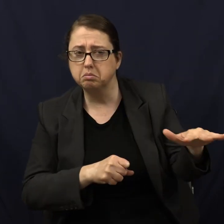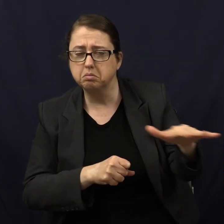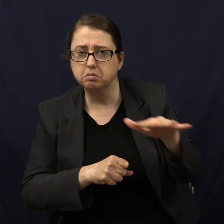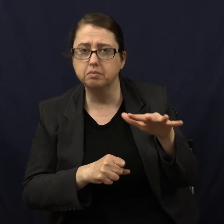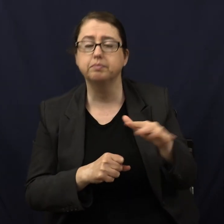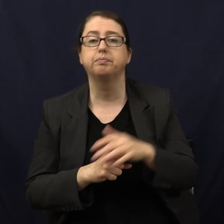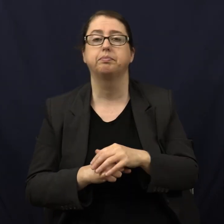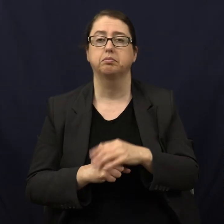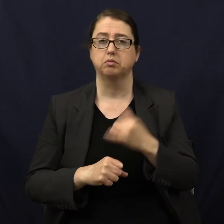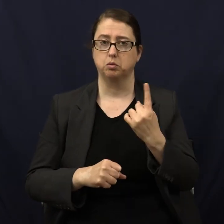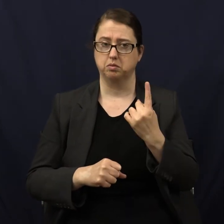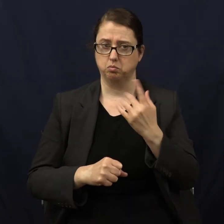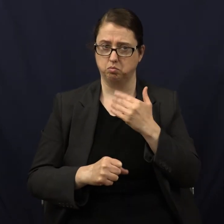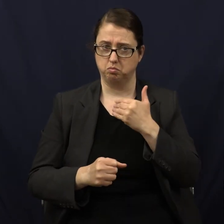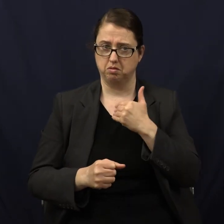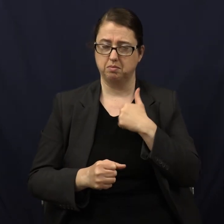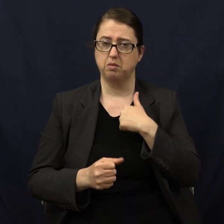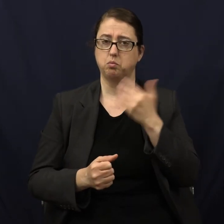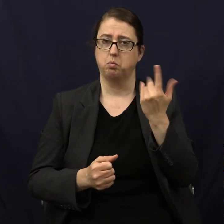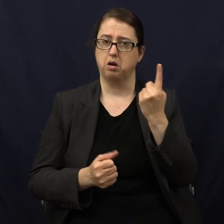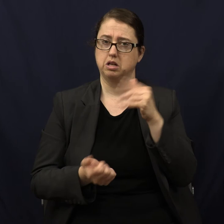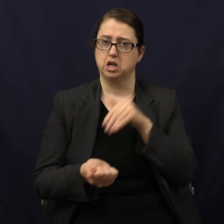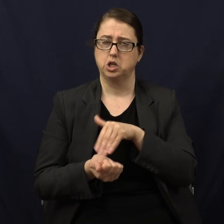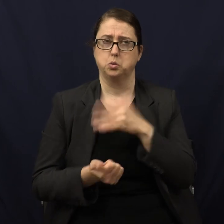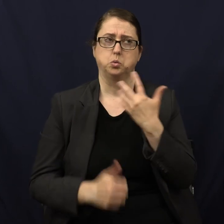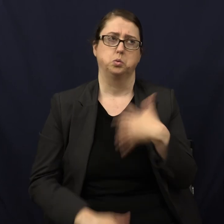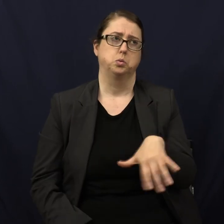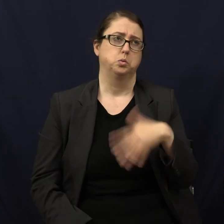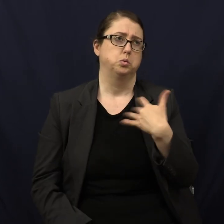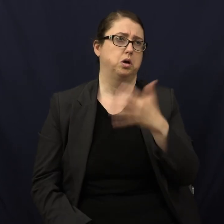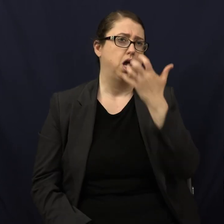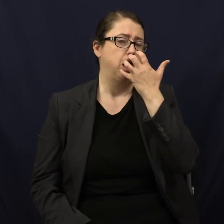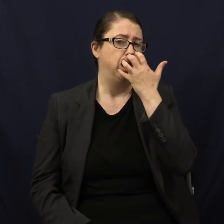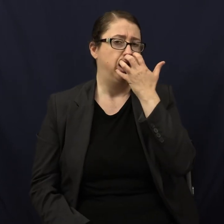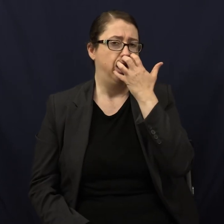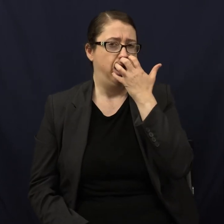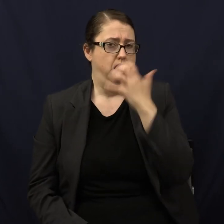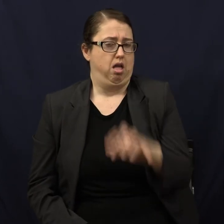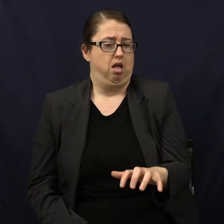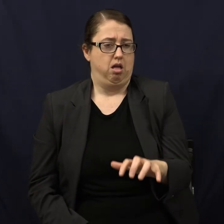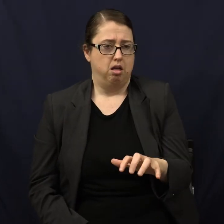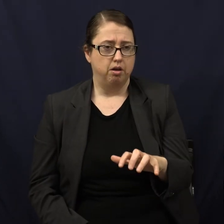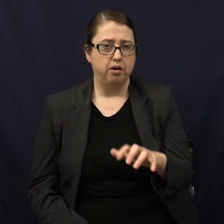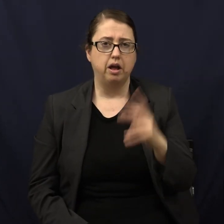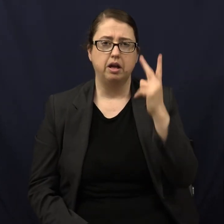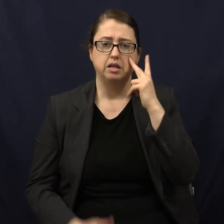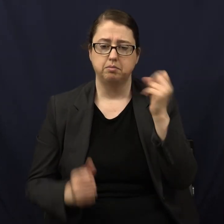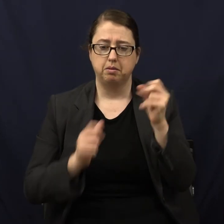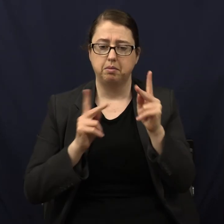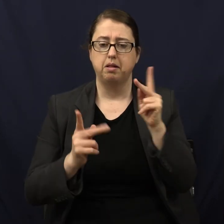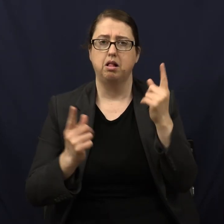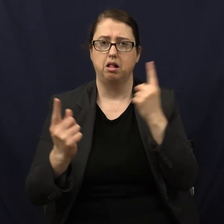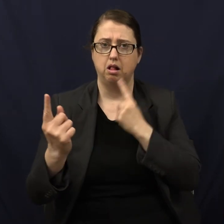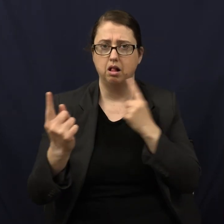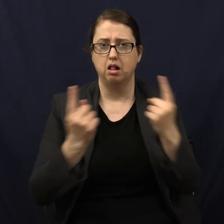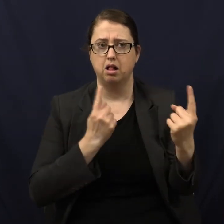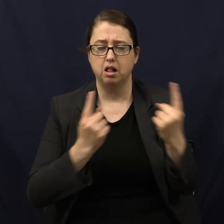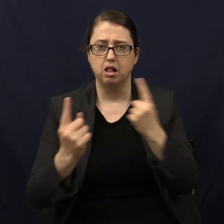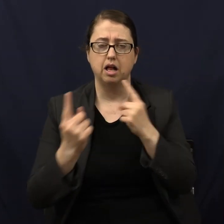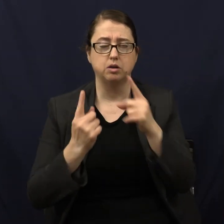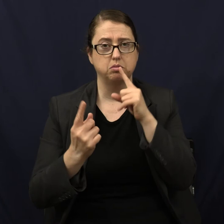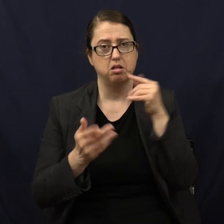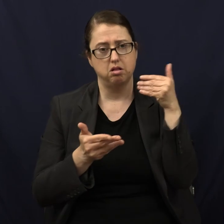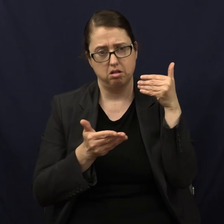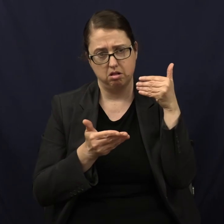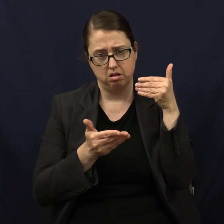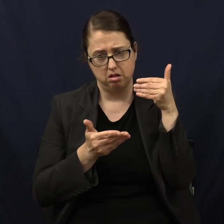provider. It was so hot, dude. Oh man, it was hot. And I was just seeing person after person and finally I was getting